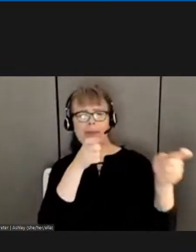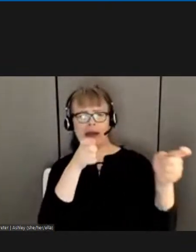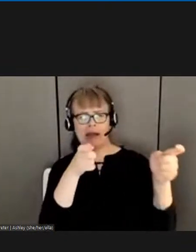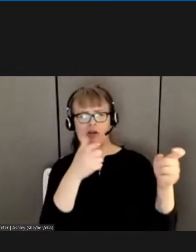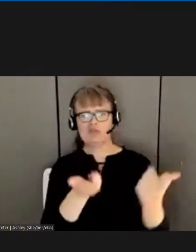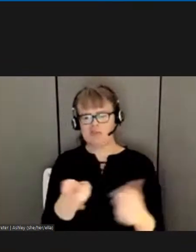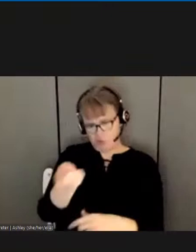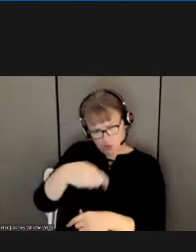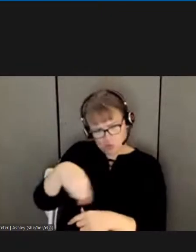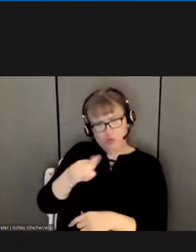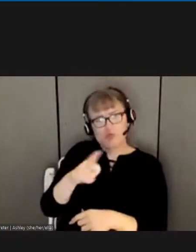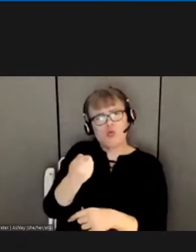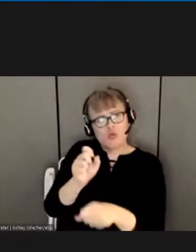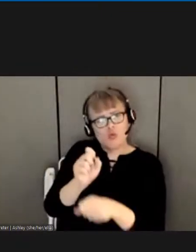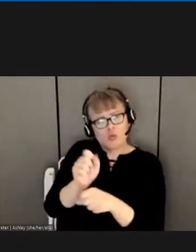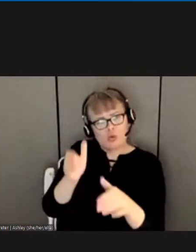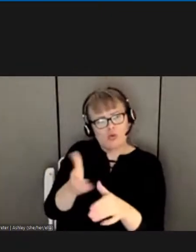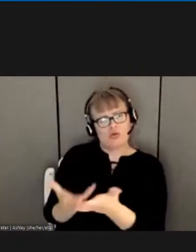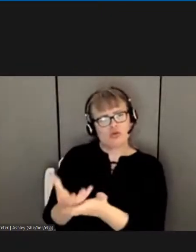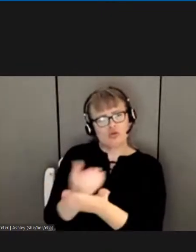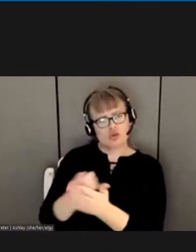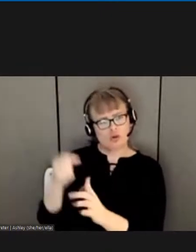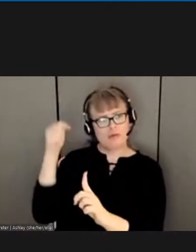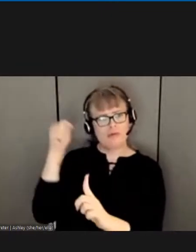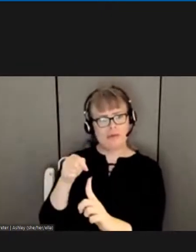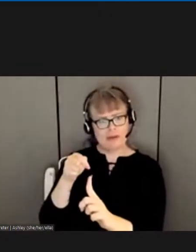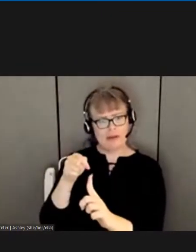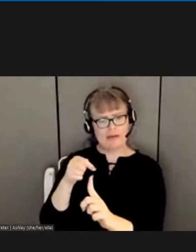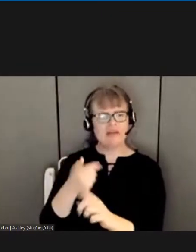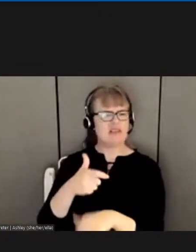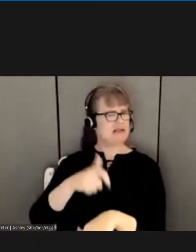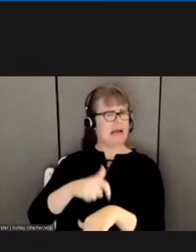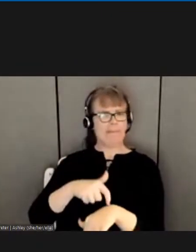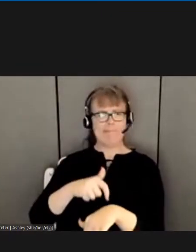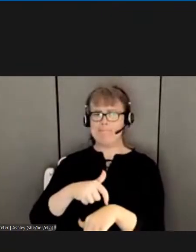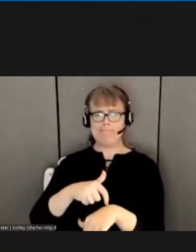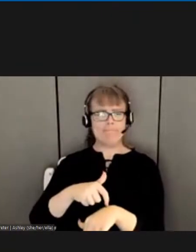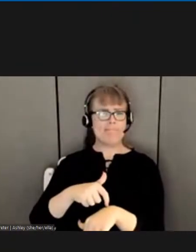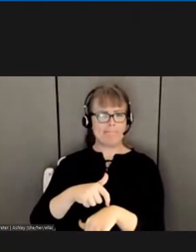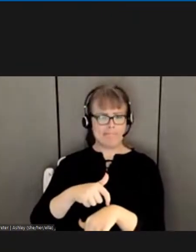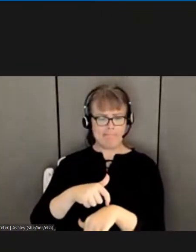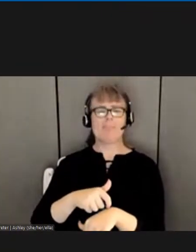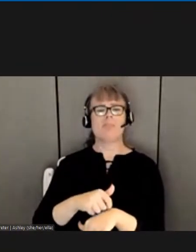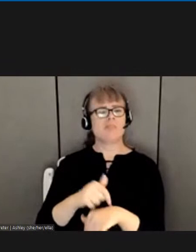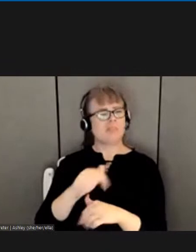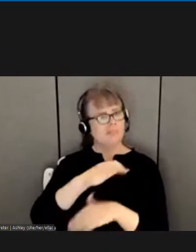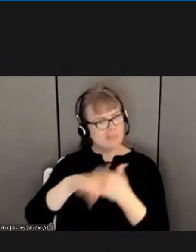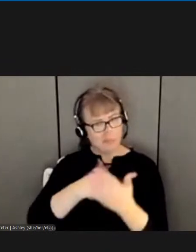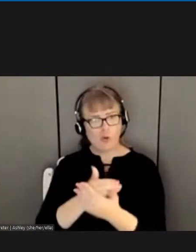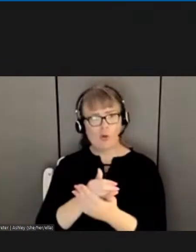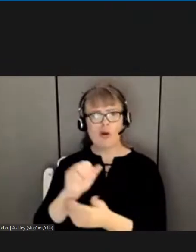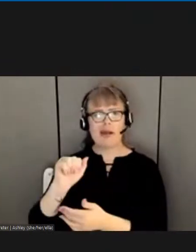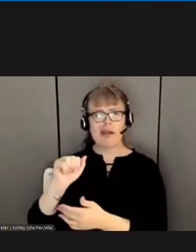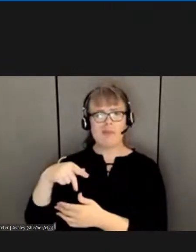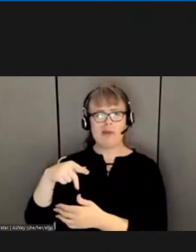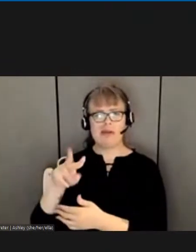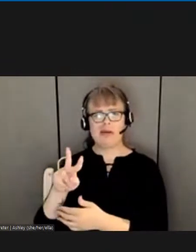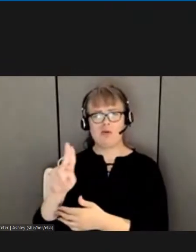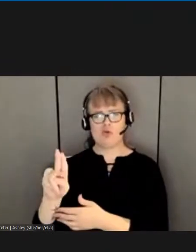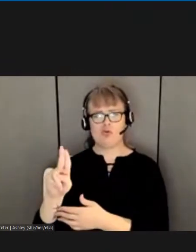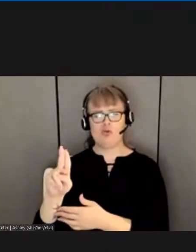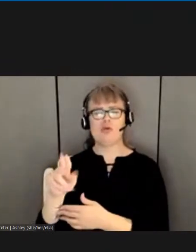that through these contract negotiations sisters and brothers and family the entire apw team is working daily preparing for these